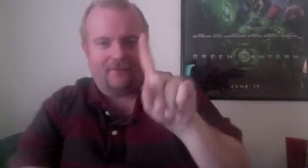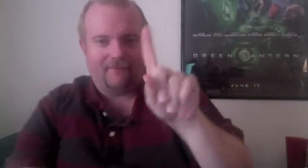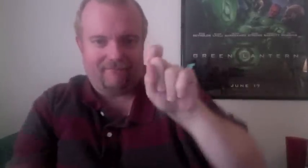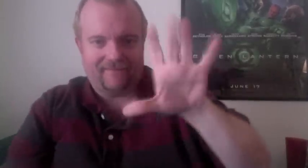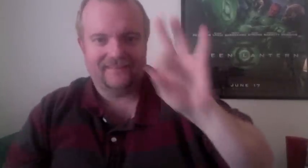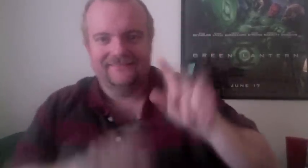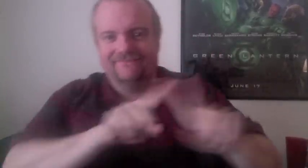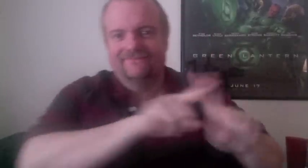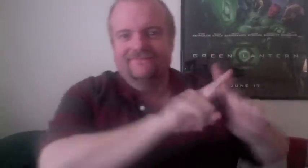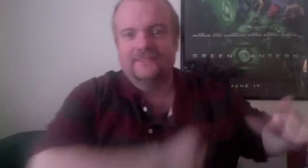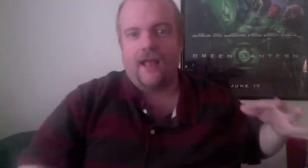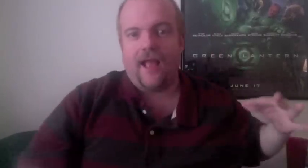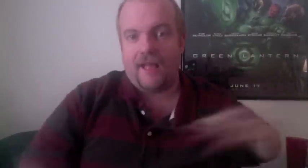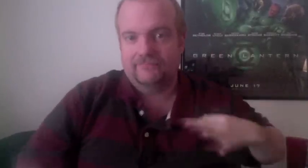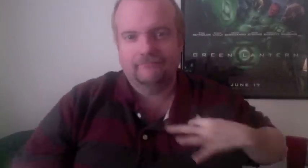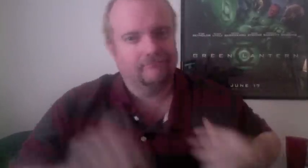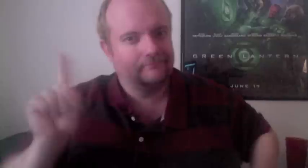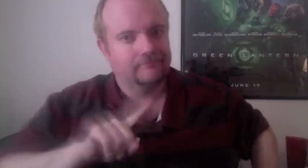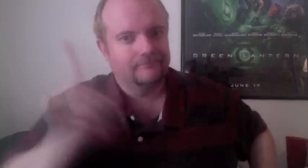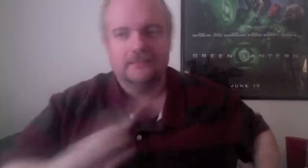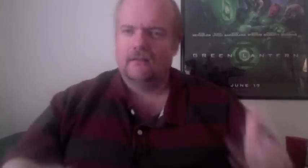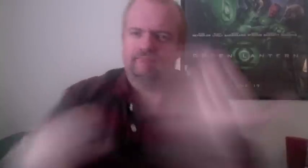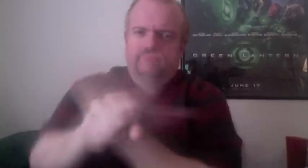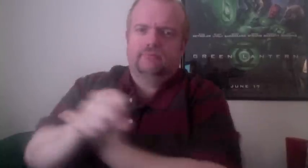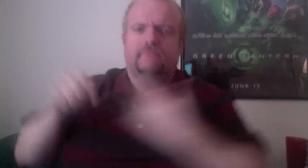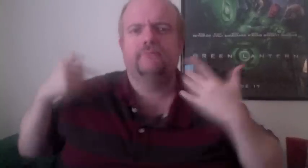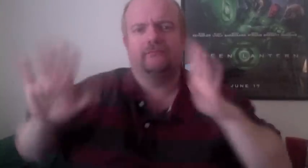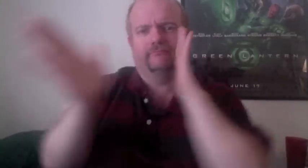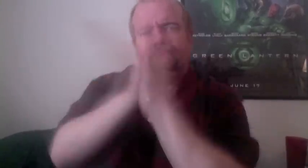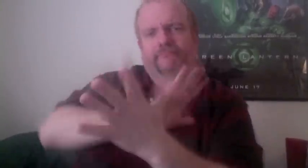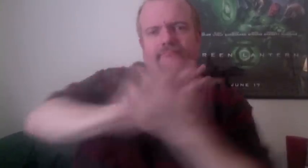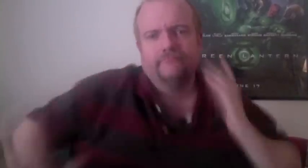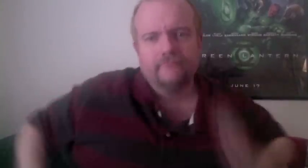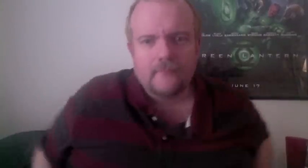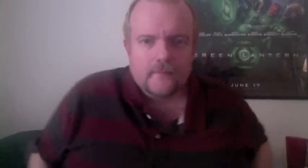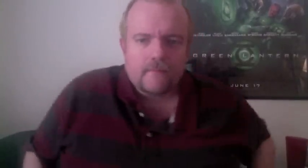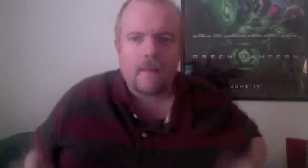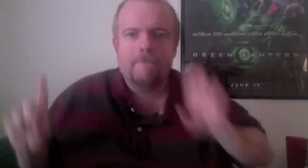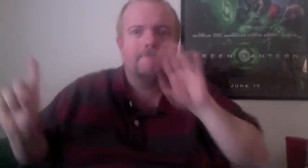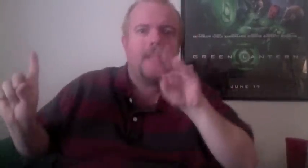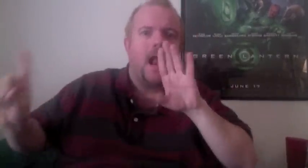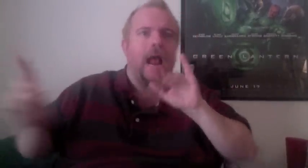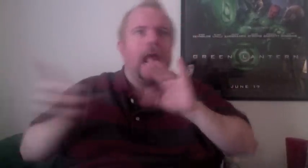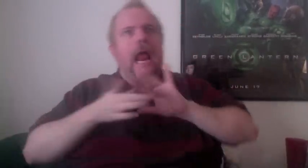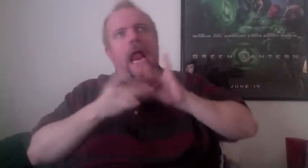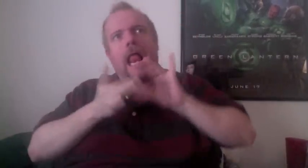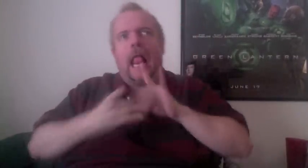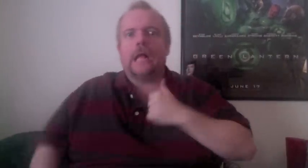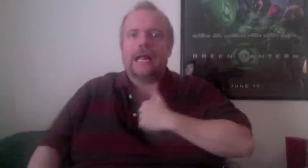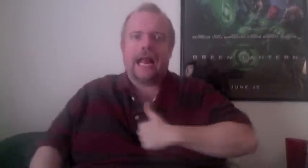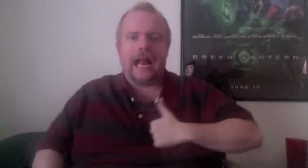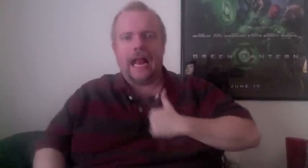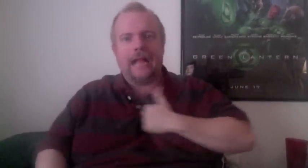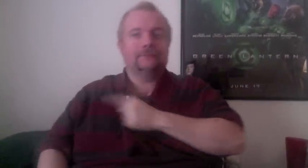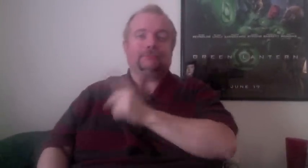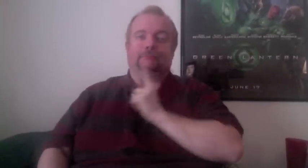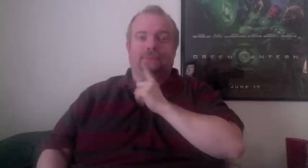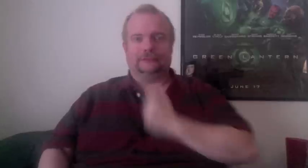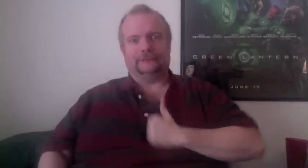later when they finished reviewing all of the tapes and the EVPs and the videotapes. I was totally shocked at some of the things that I